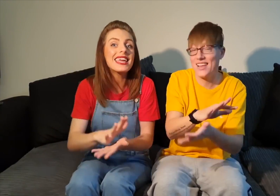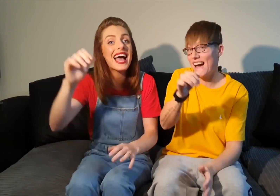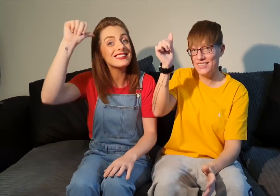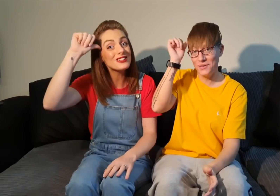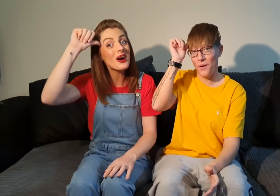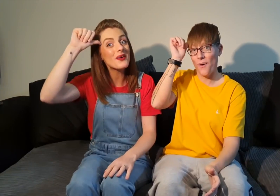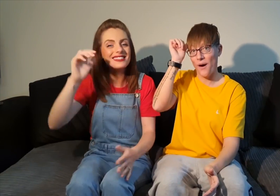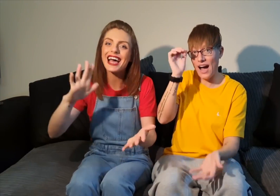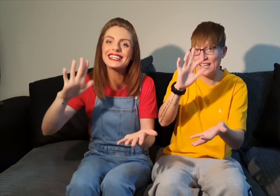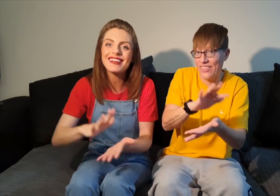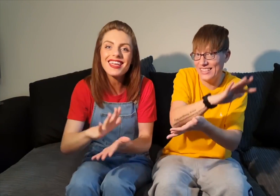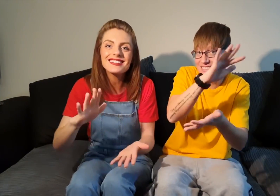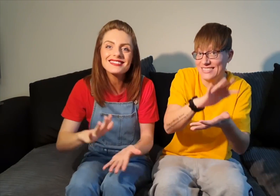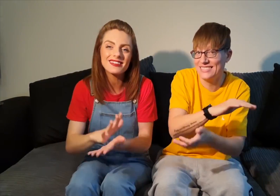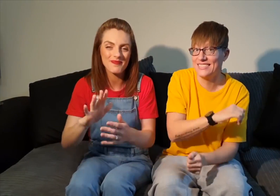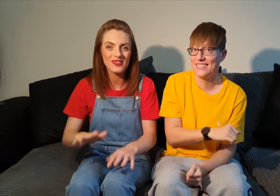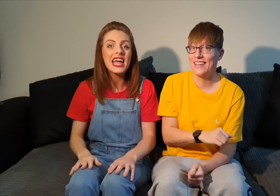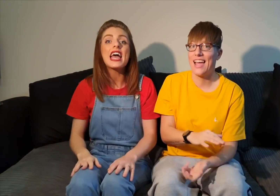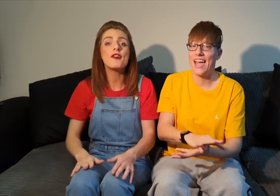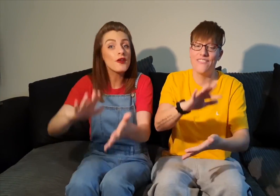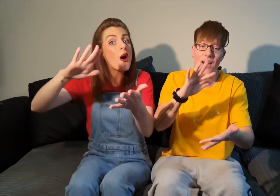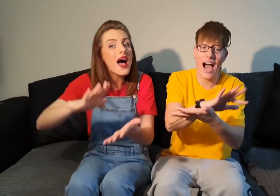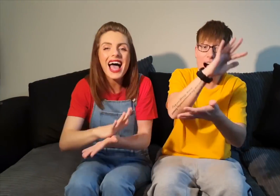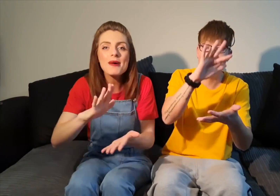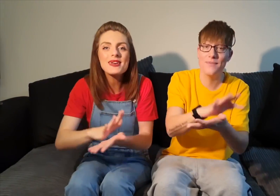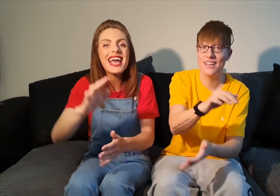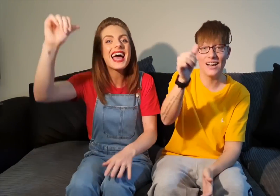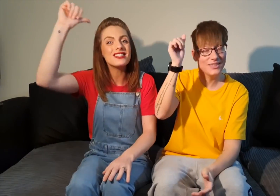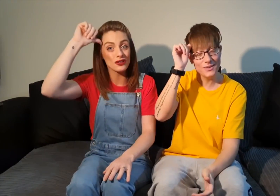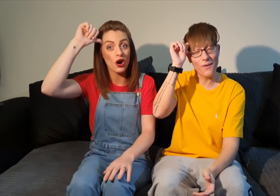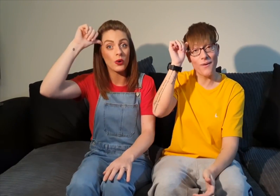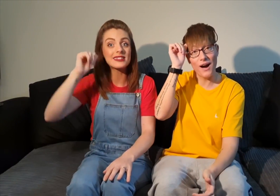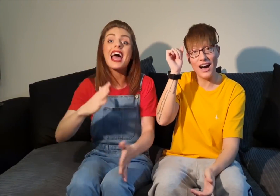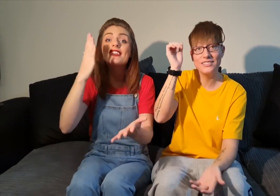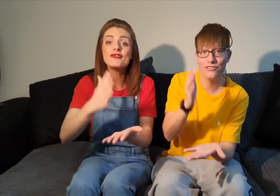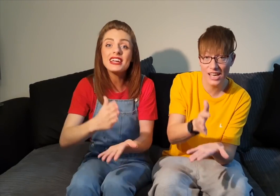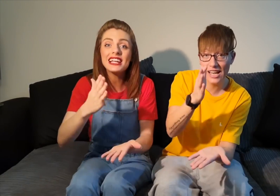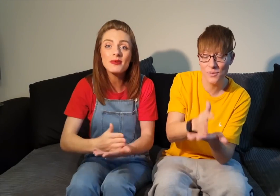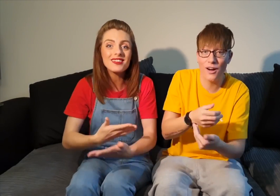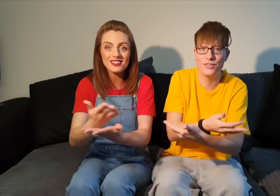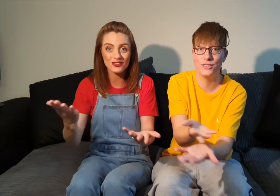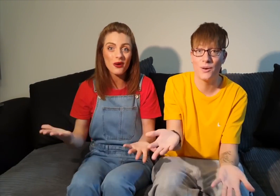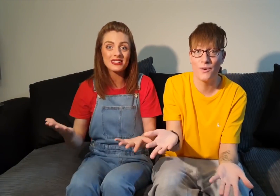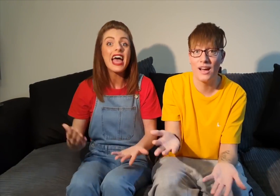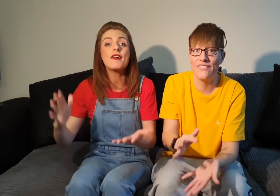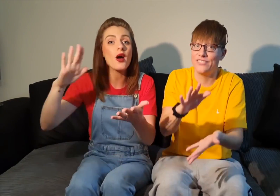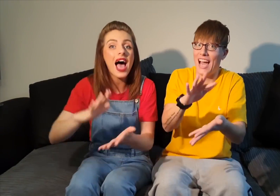and you know it sign like this if you're happy and you know it and you really want to show it if you're